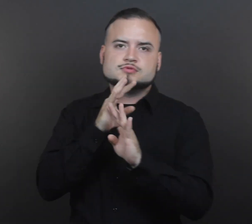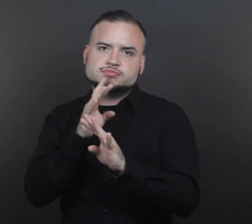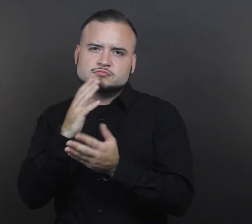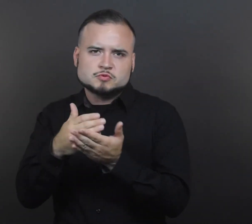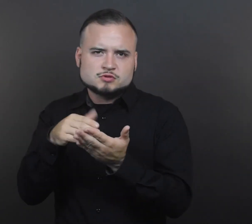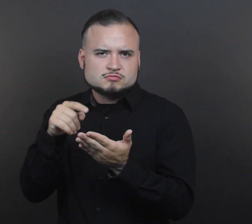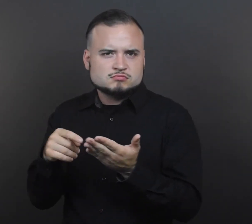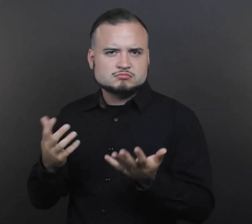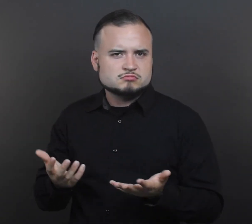allowed and what is not?